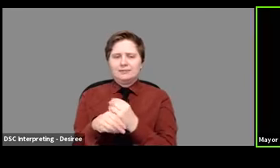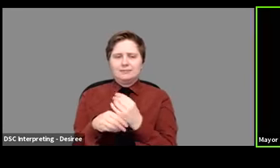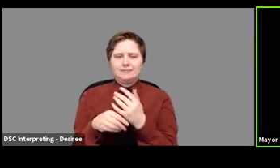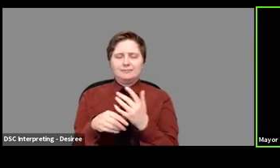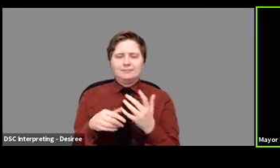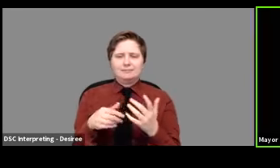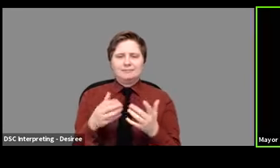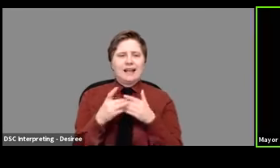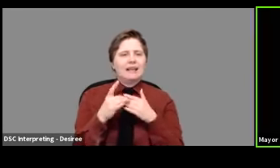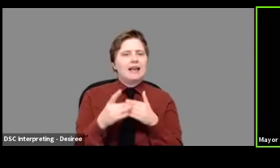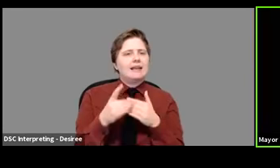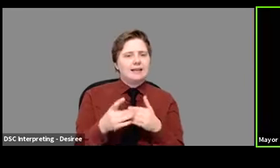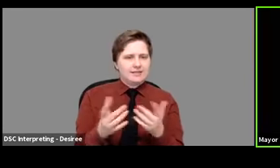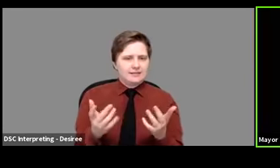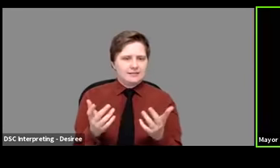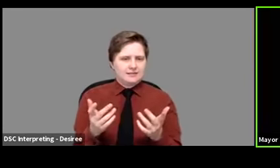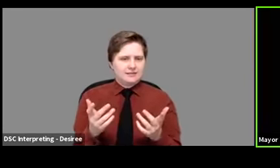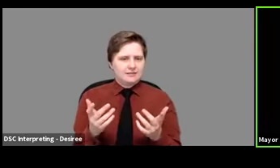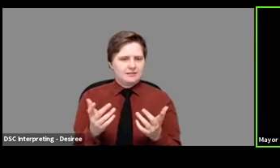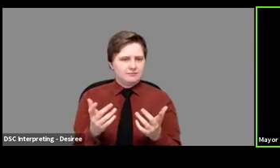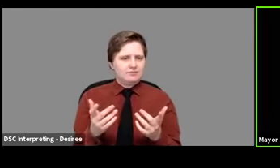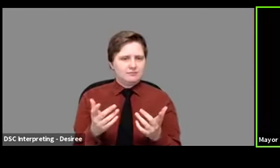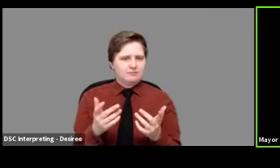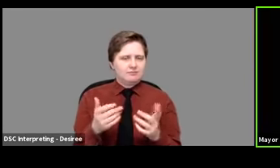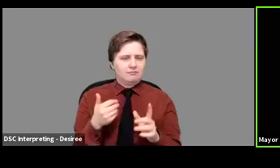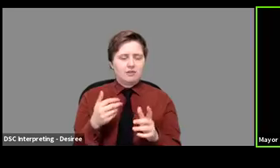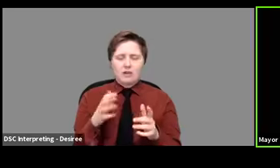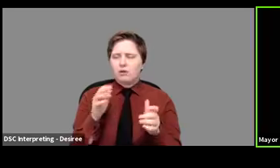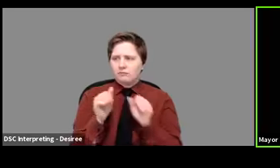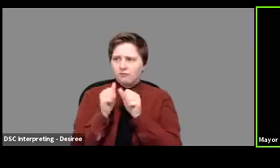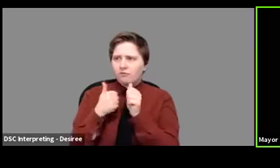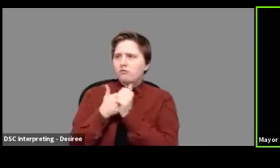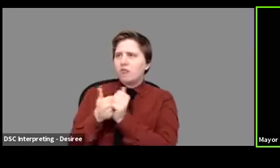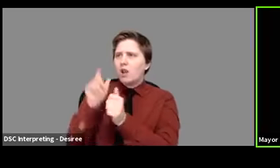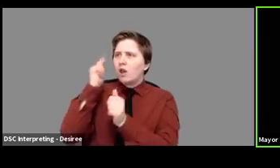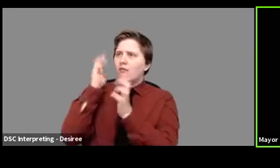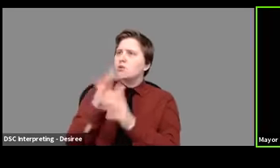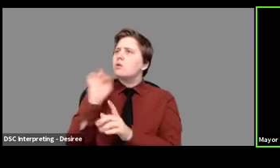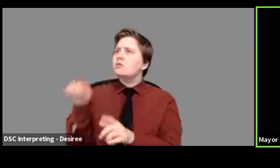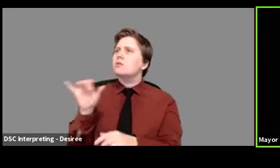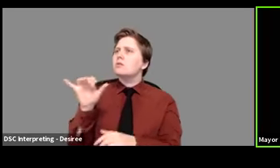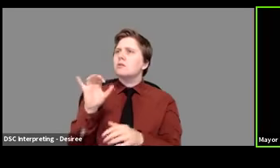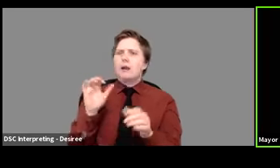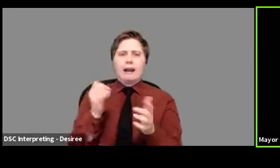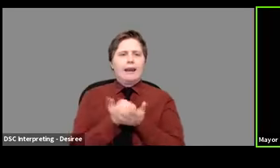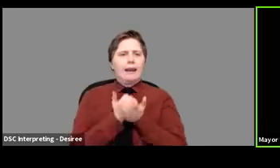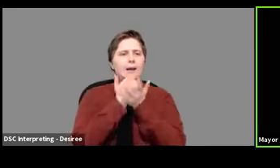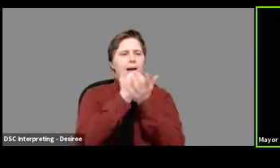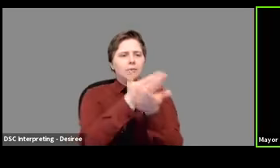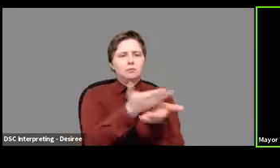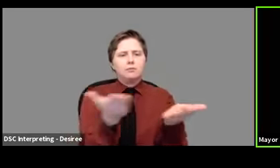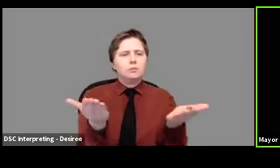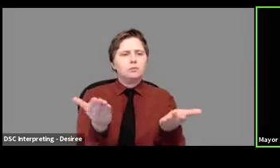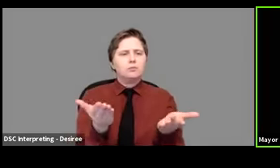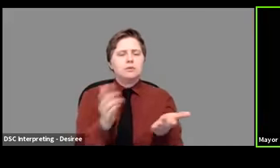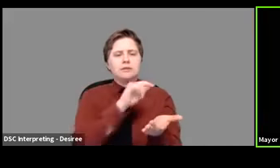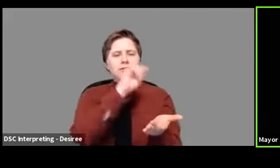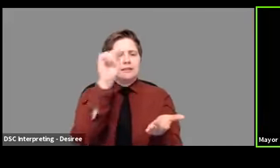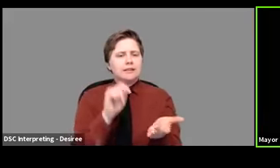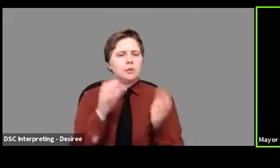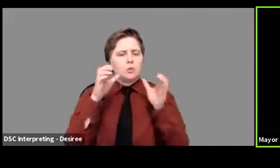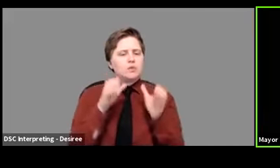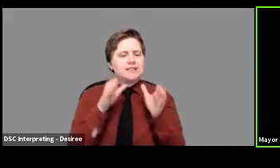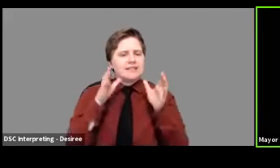uh, uh, guidance, uh, that would go hand in hand with the governor's orders, uh, to help, um, Toledo